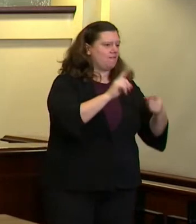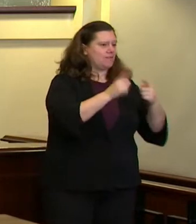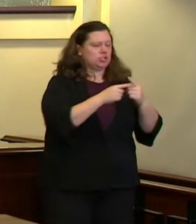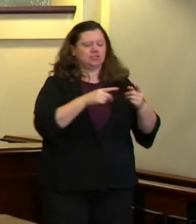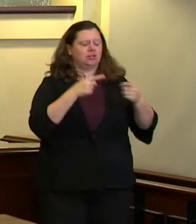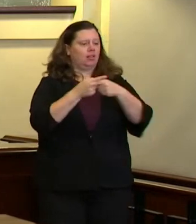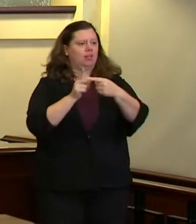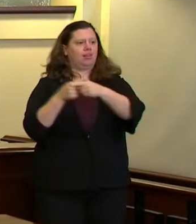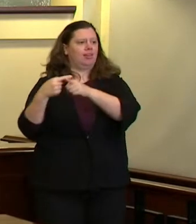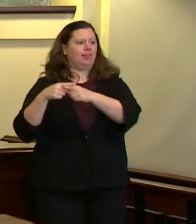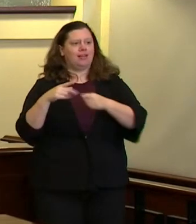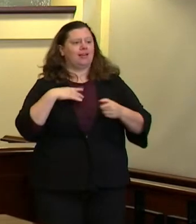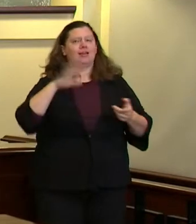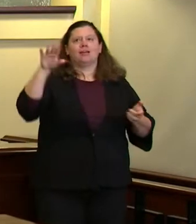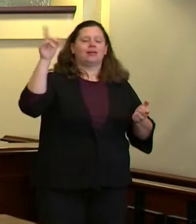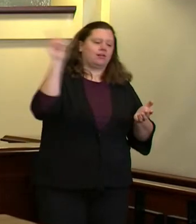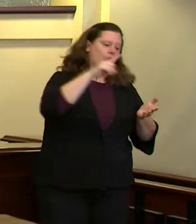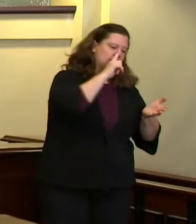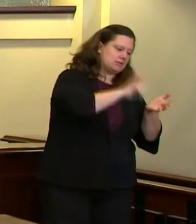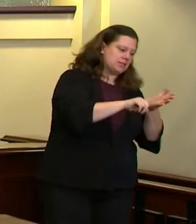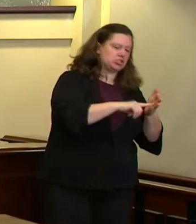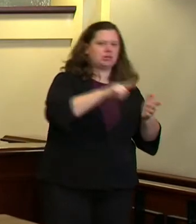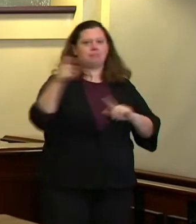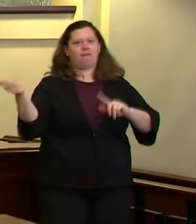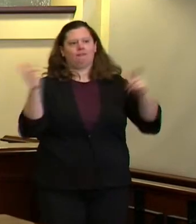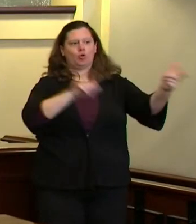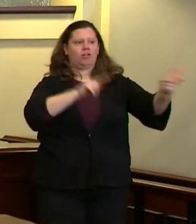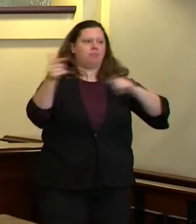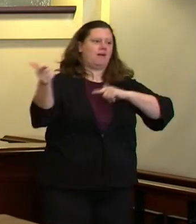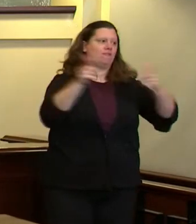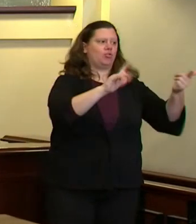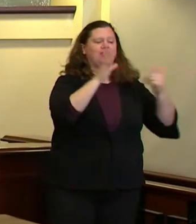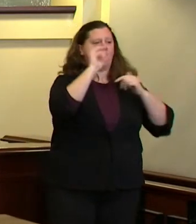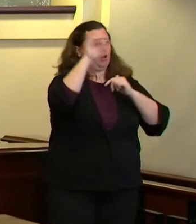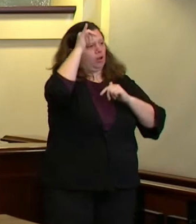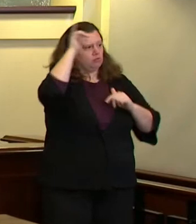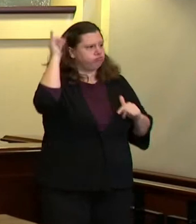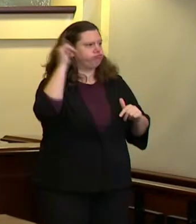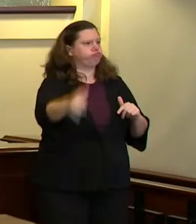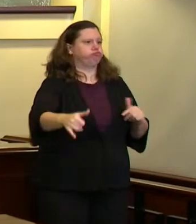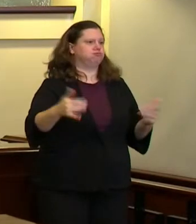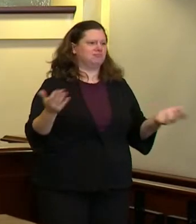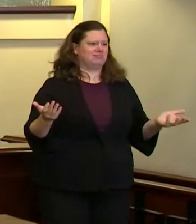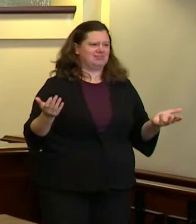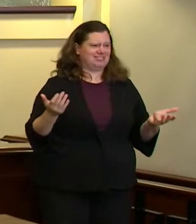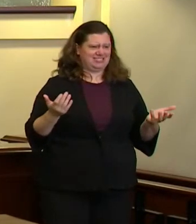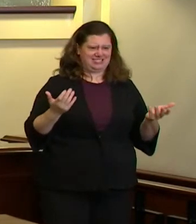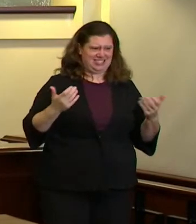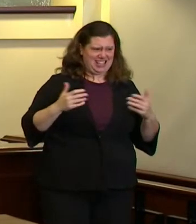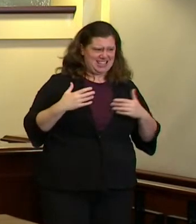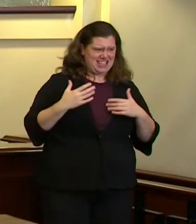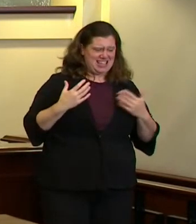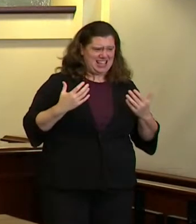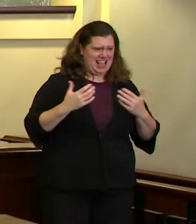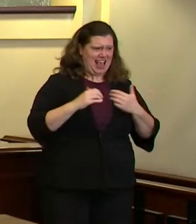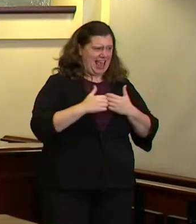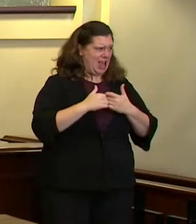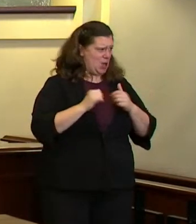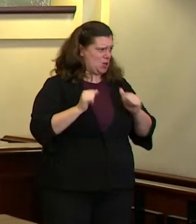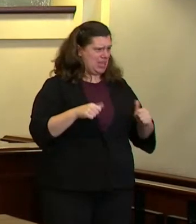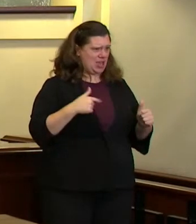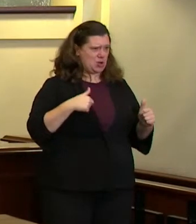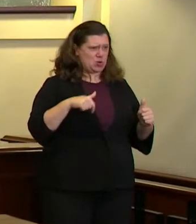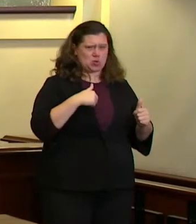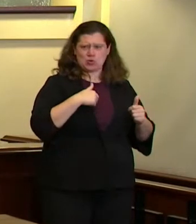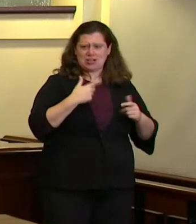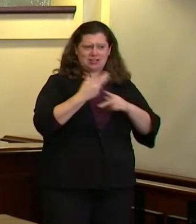follow-up inspections and what i'm hearing from people who provide these houses in other jurisdictions around the state and